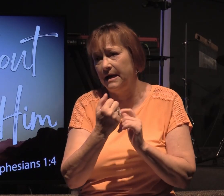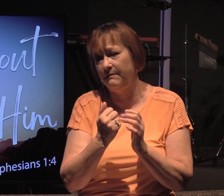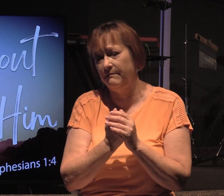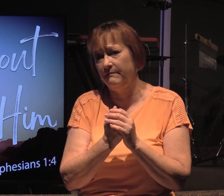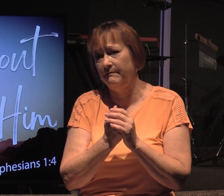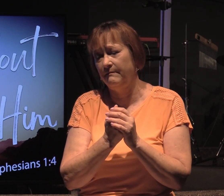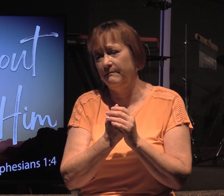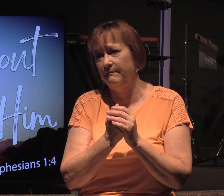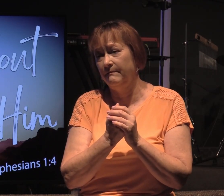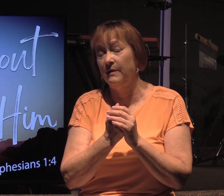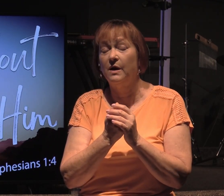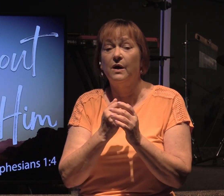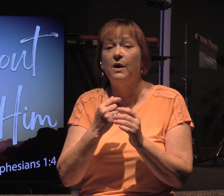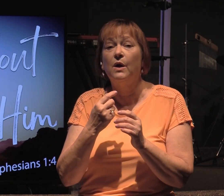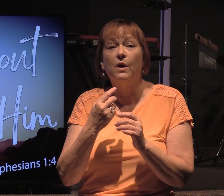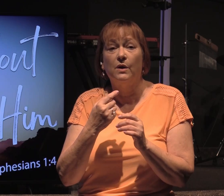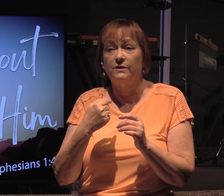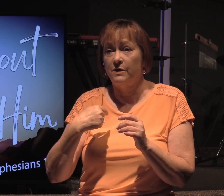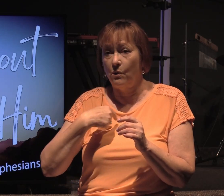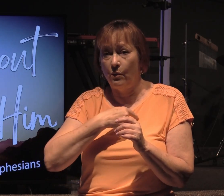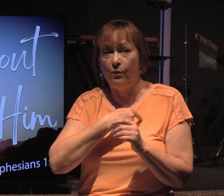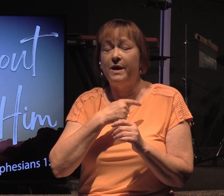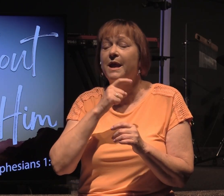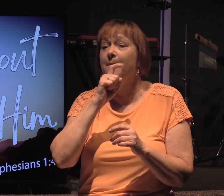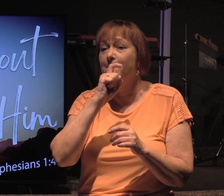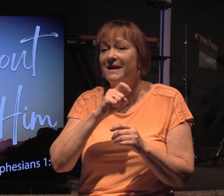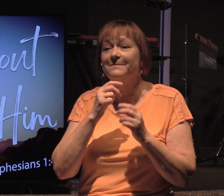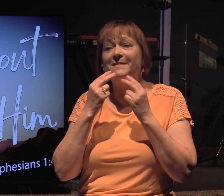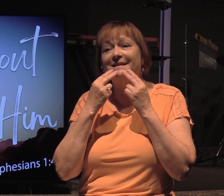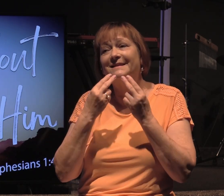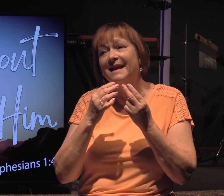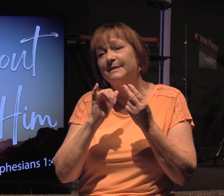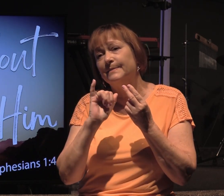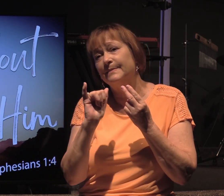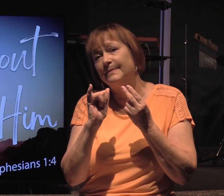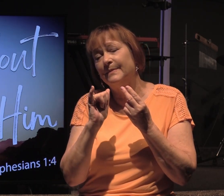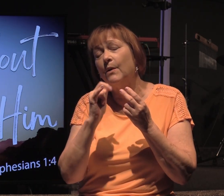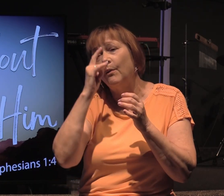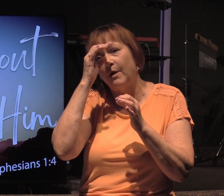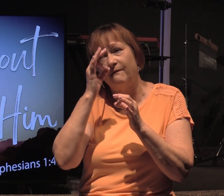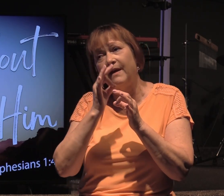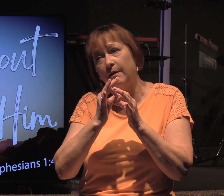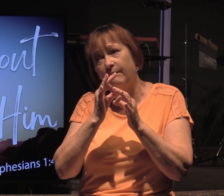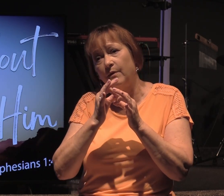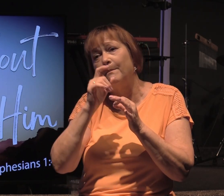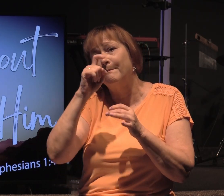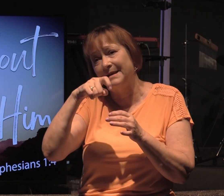And therefore, we, too, must be saints who are faithful.